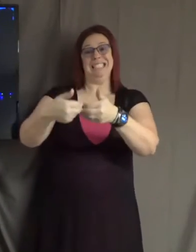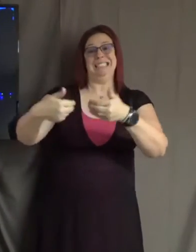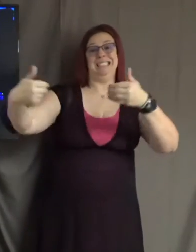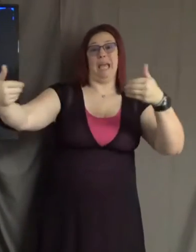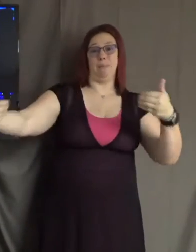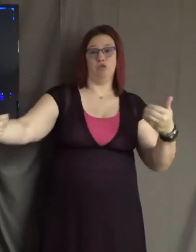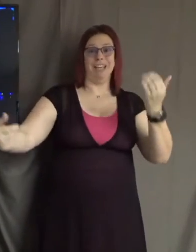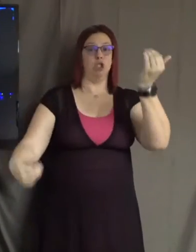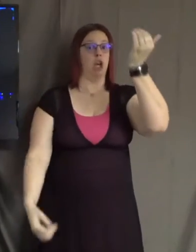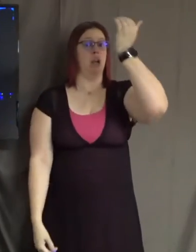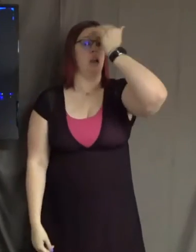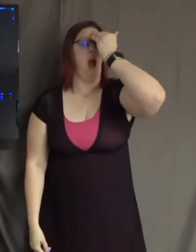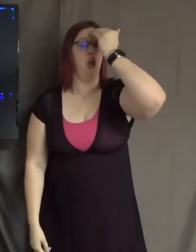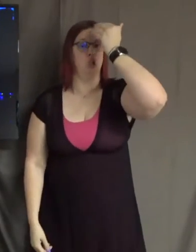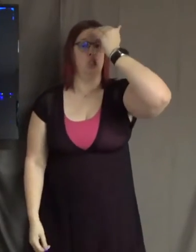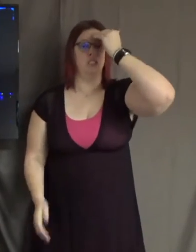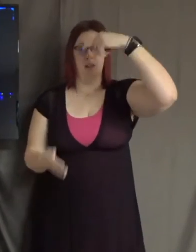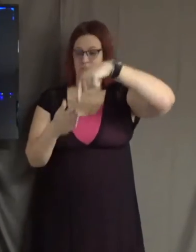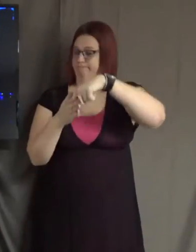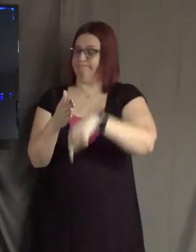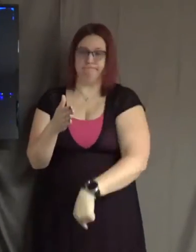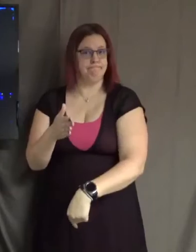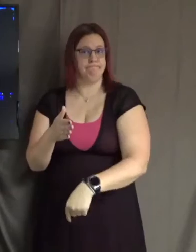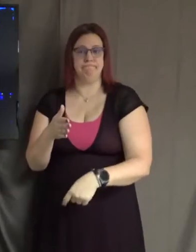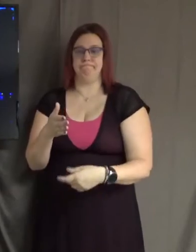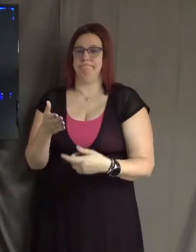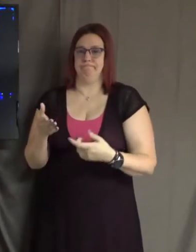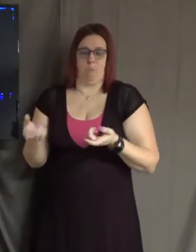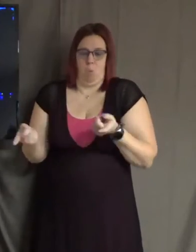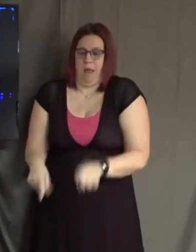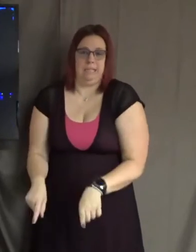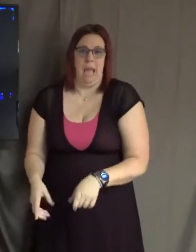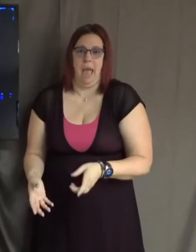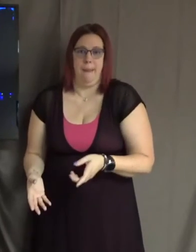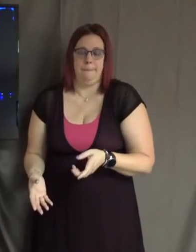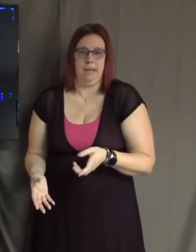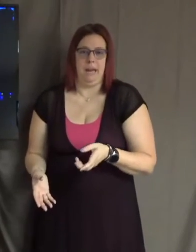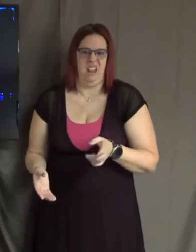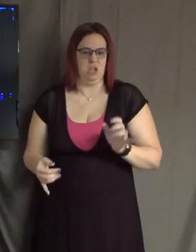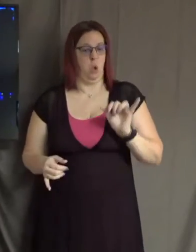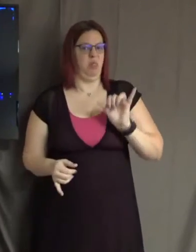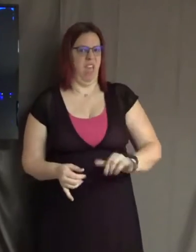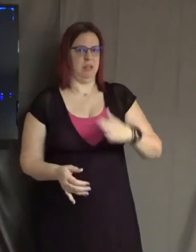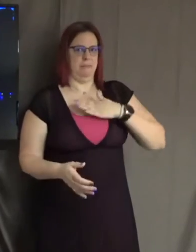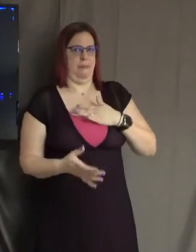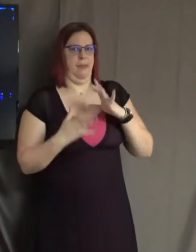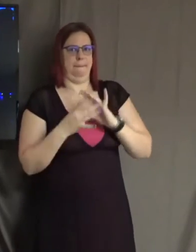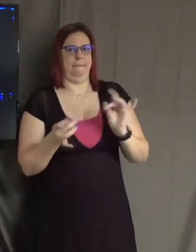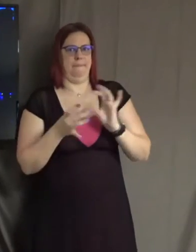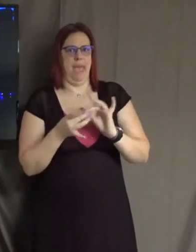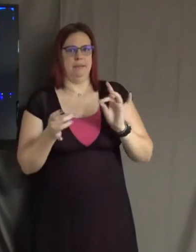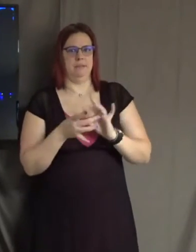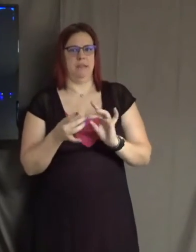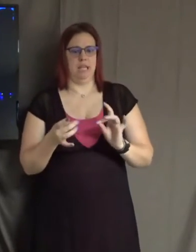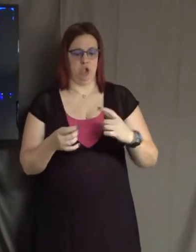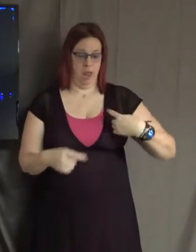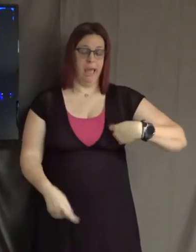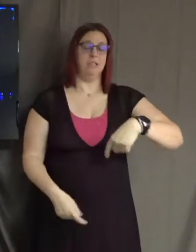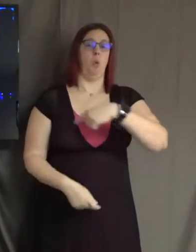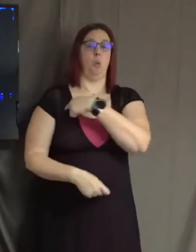core, which is the spiritual undergirding of this entire message. Both as we're tempted to practice